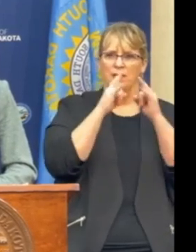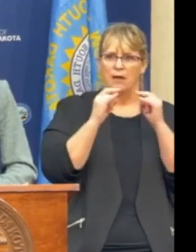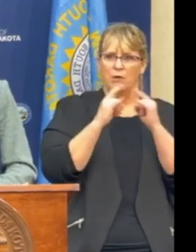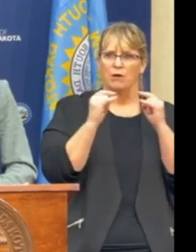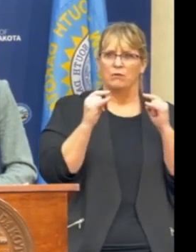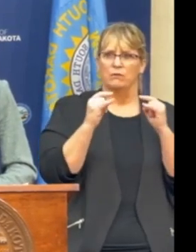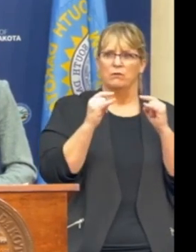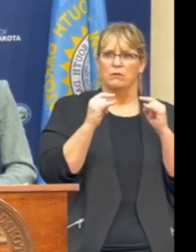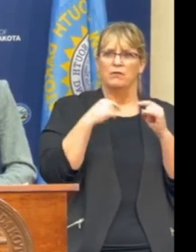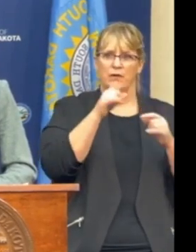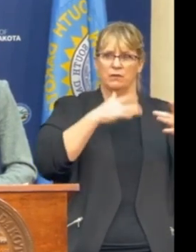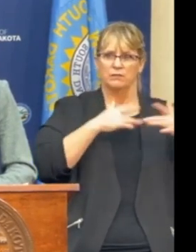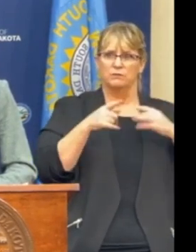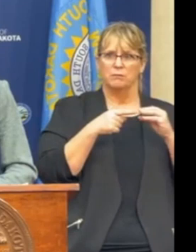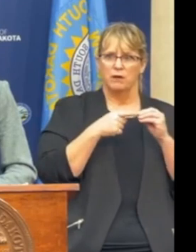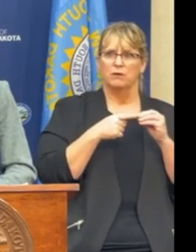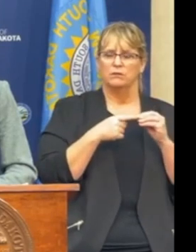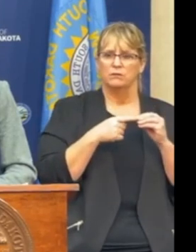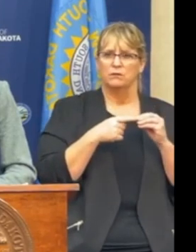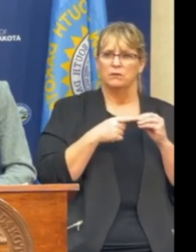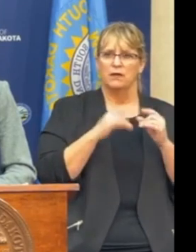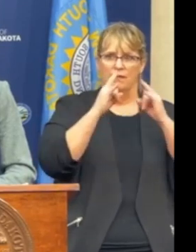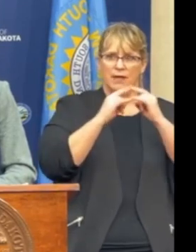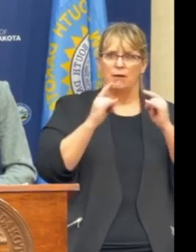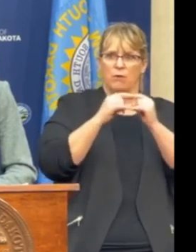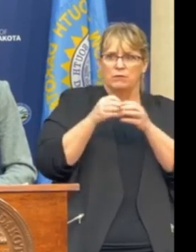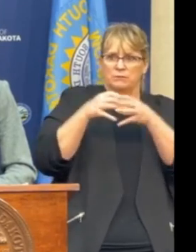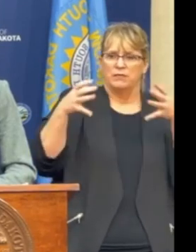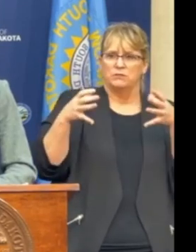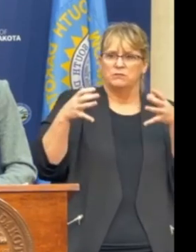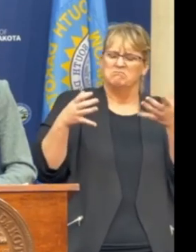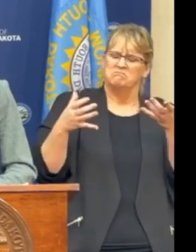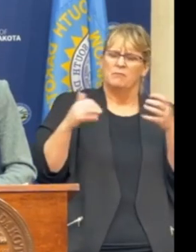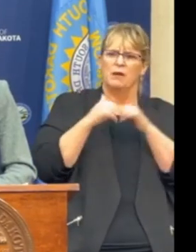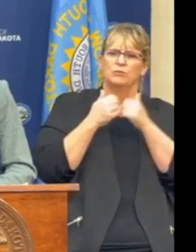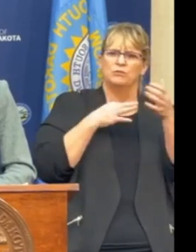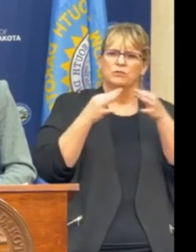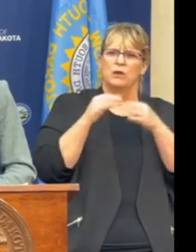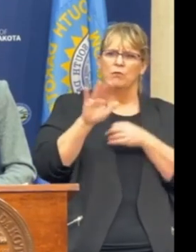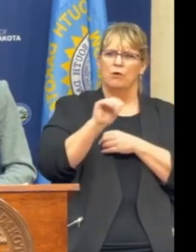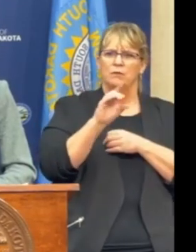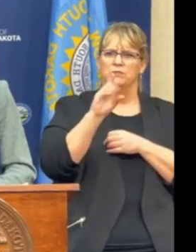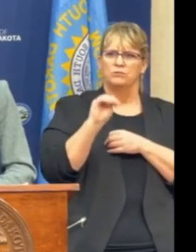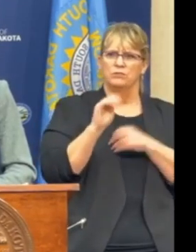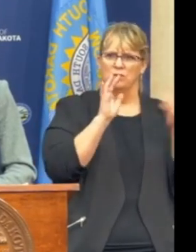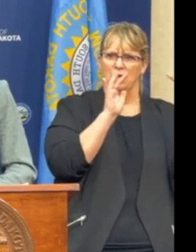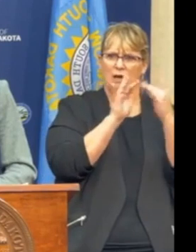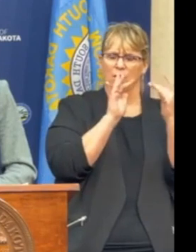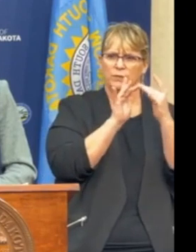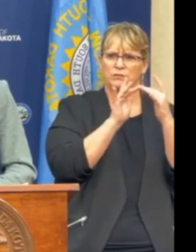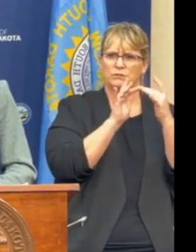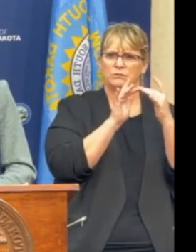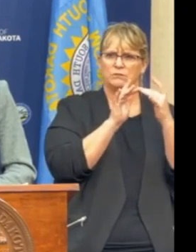Hills residents are concerned about the campground expansion there. I guess how would you describe your administration's outreach in light of